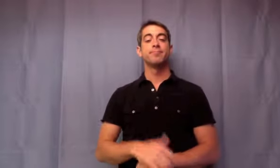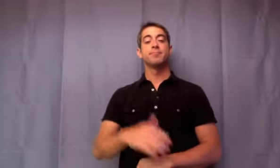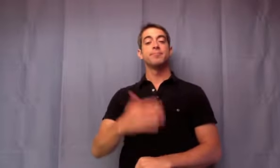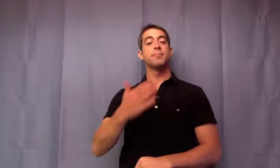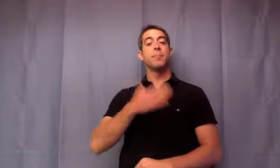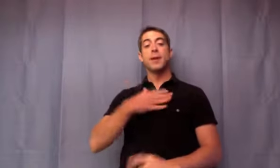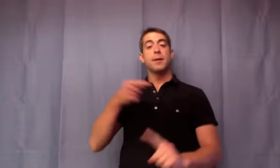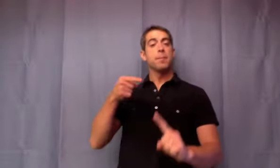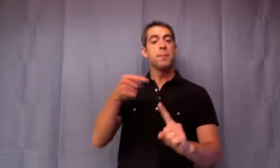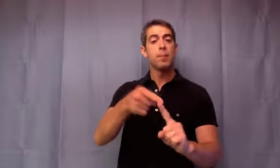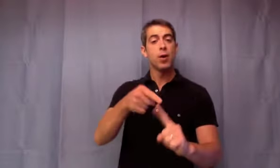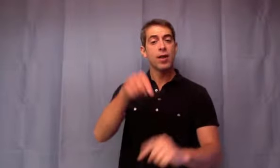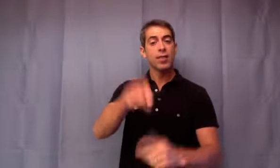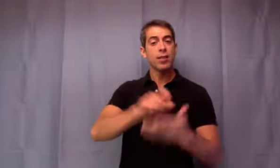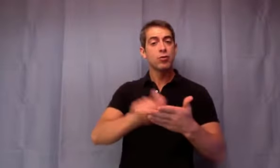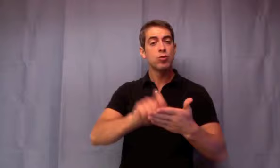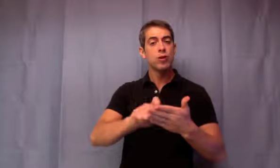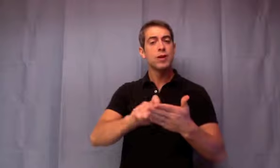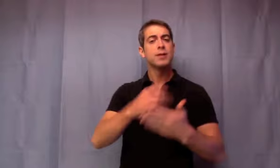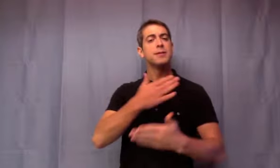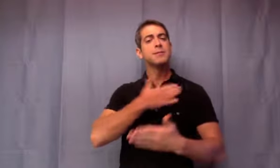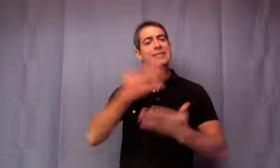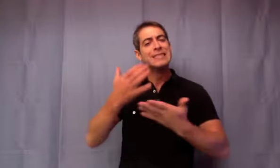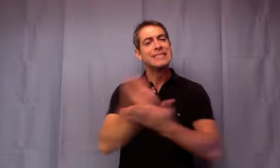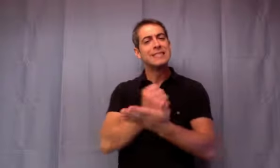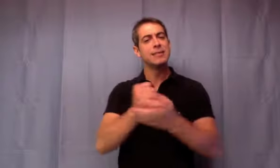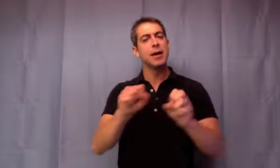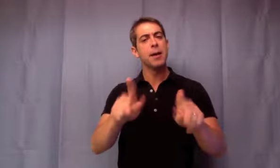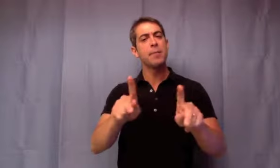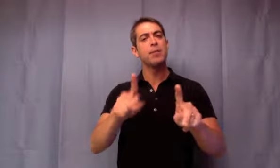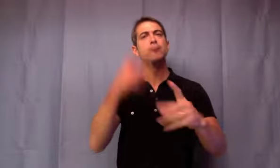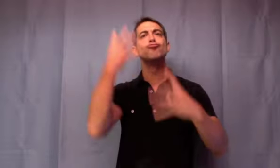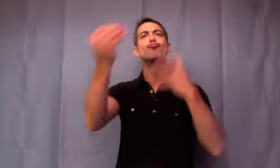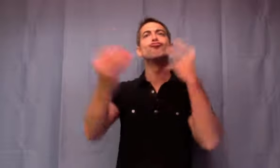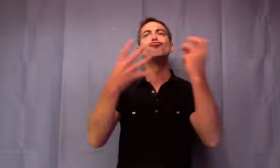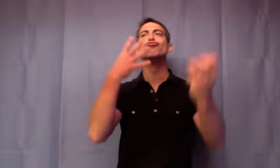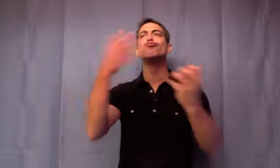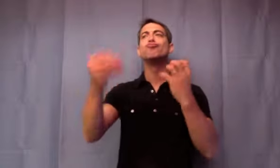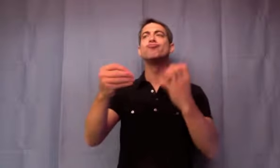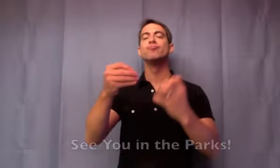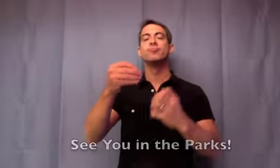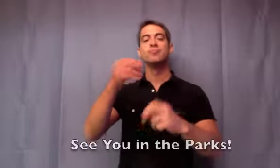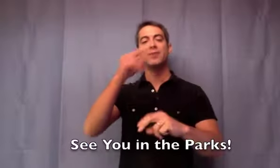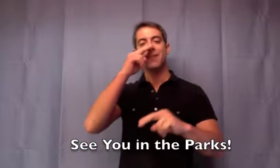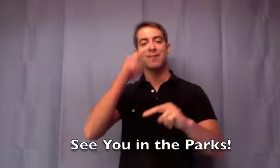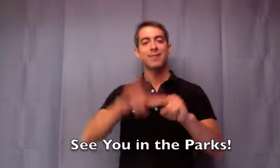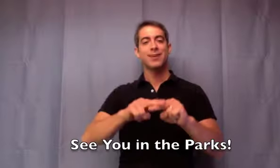Parks provide a great venue to do just that. See you in the parks!